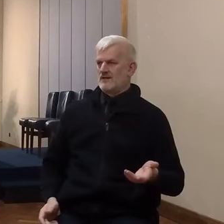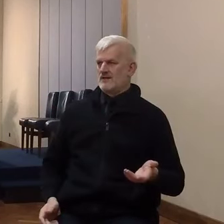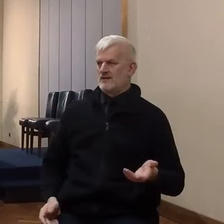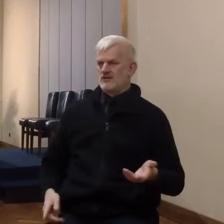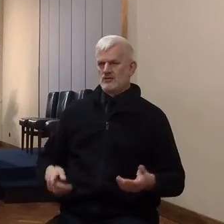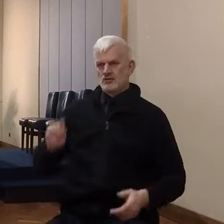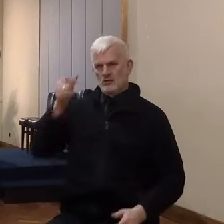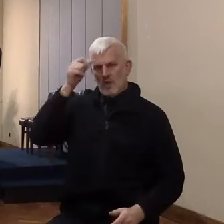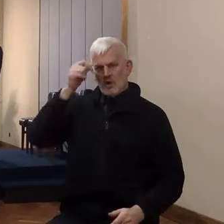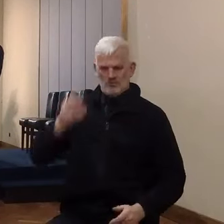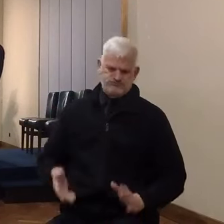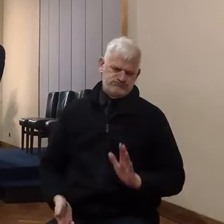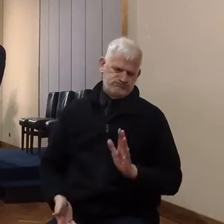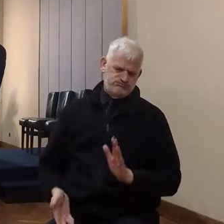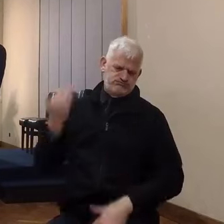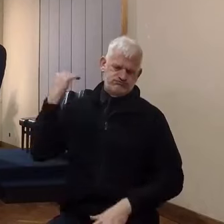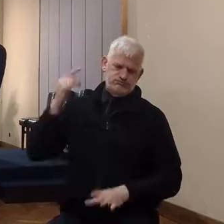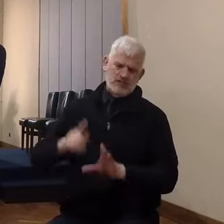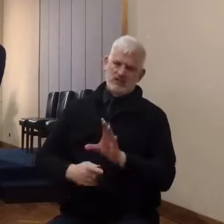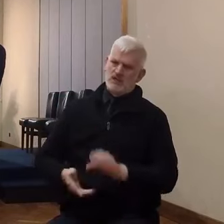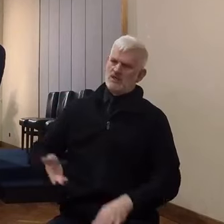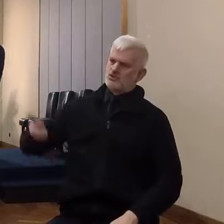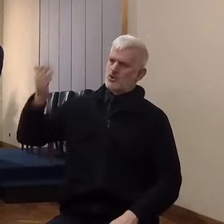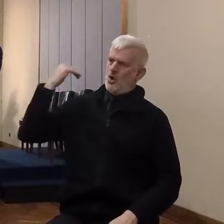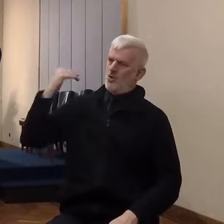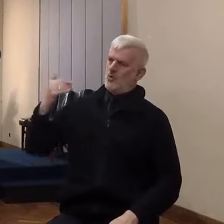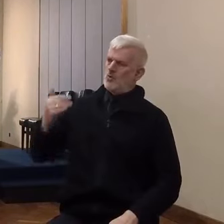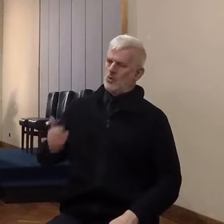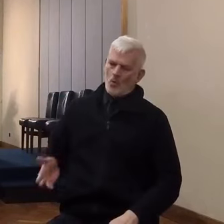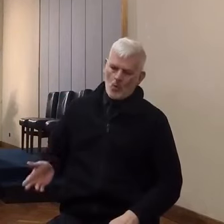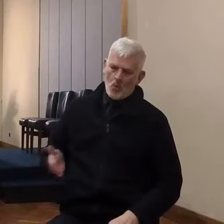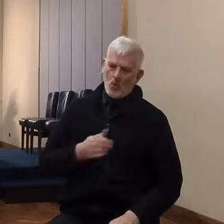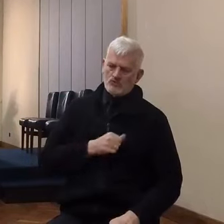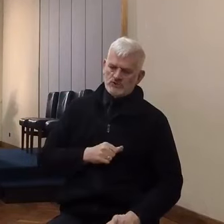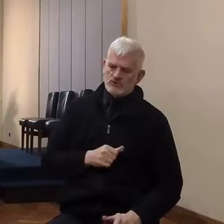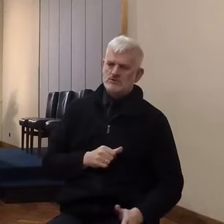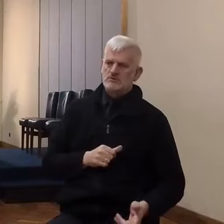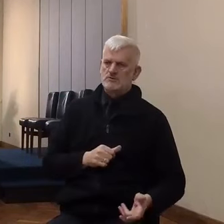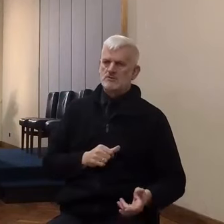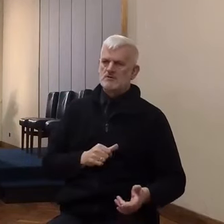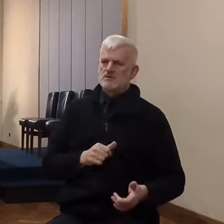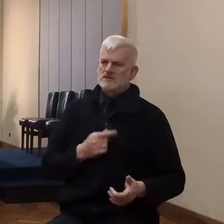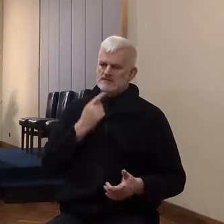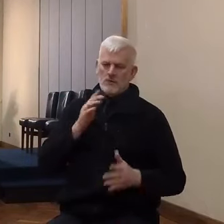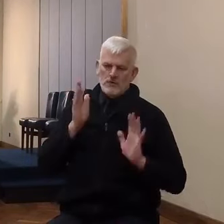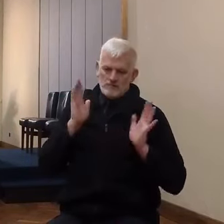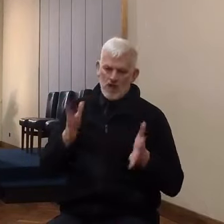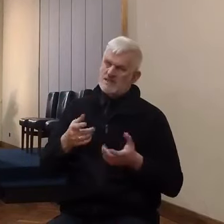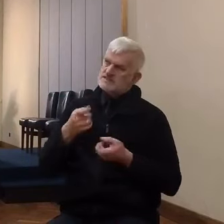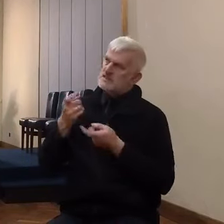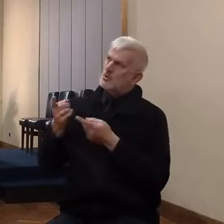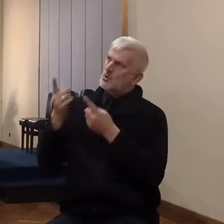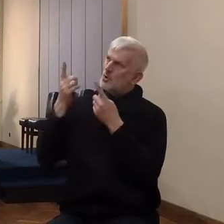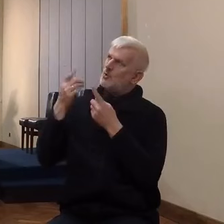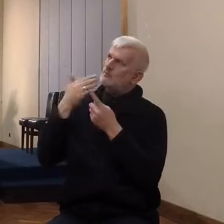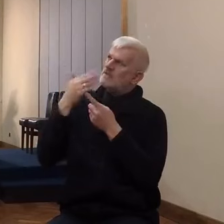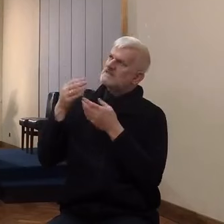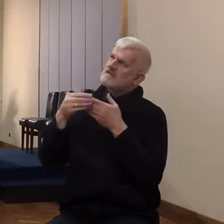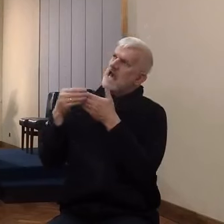believers taught that one must try to seek the guidance of God in our lives. of what we